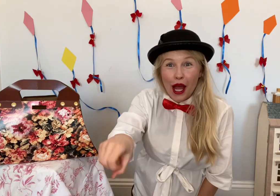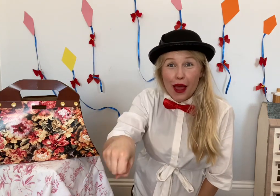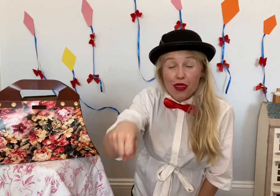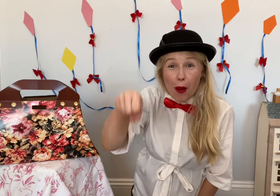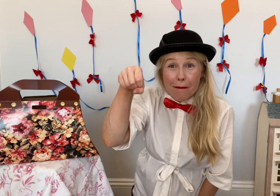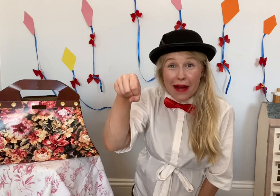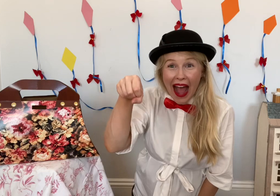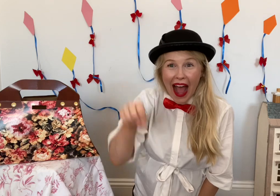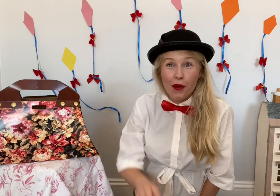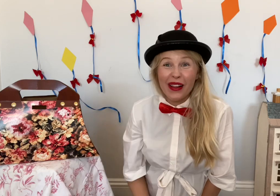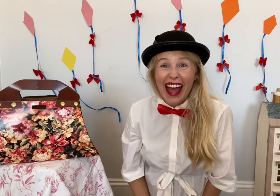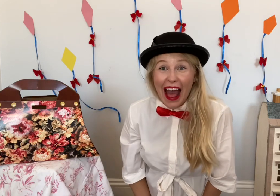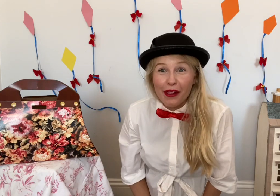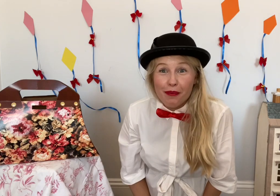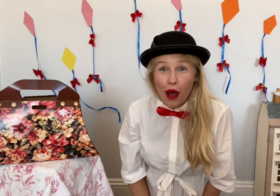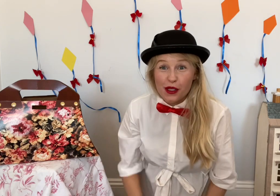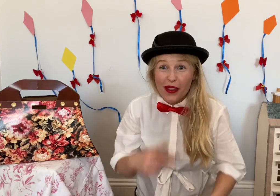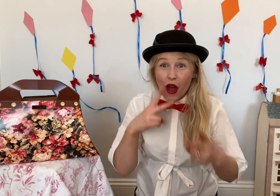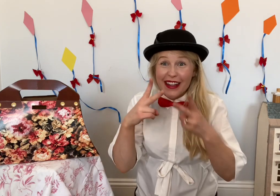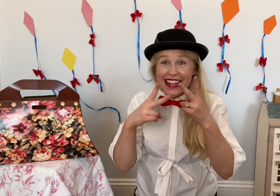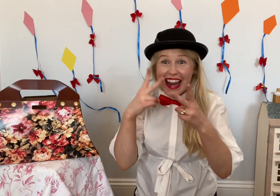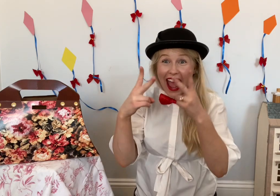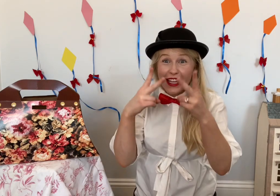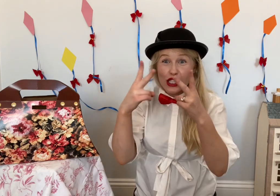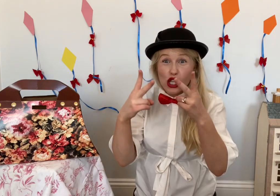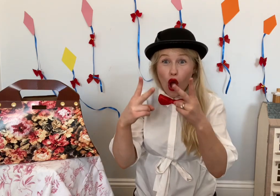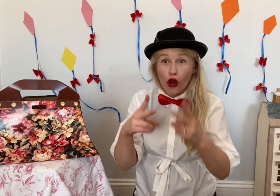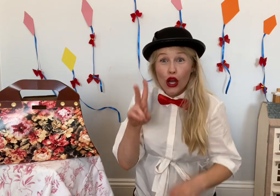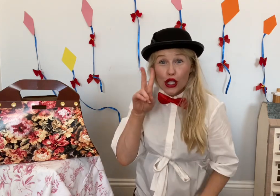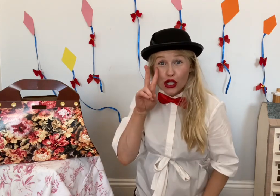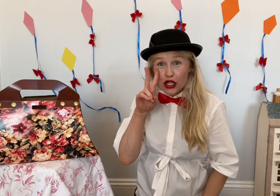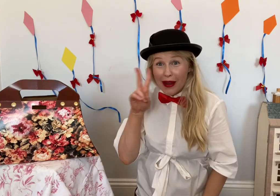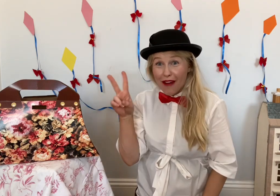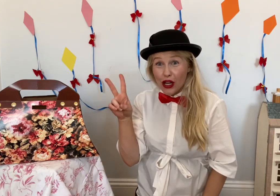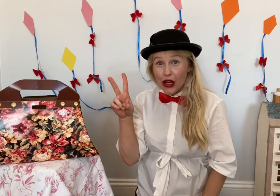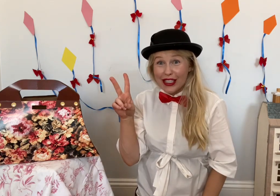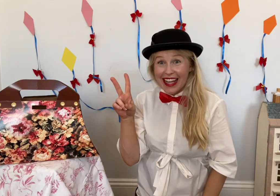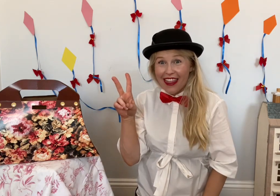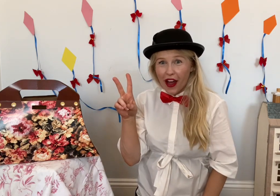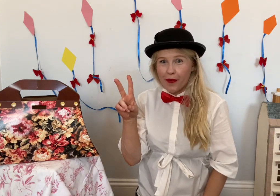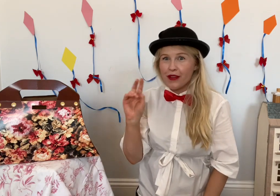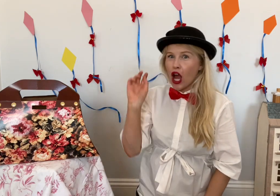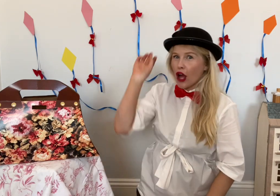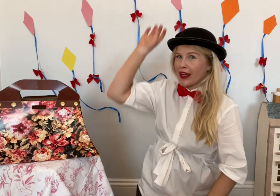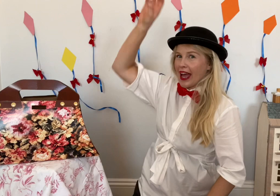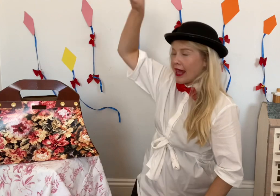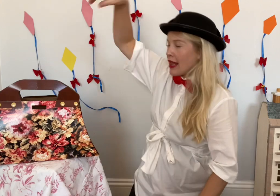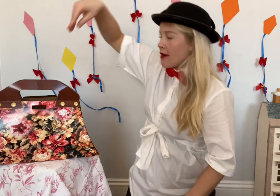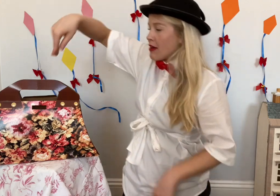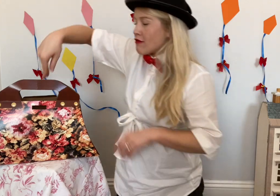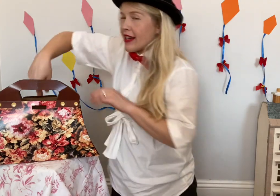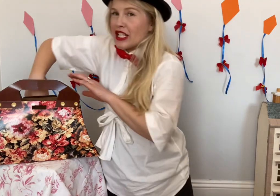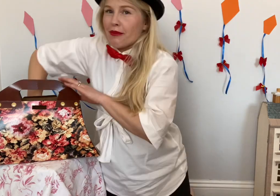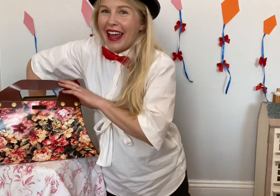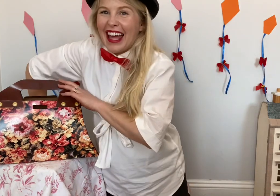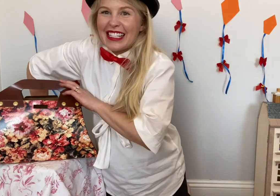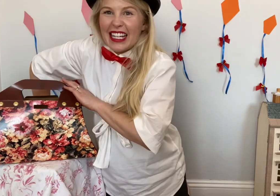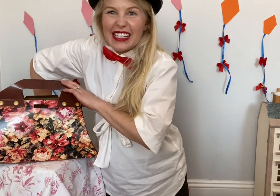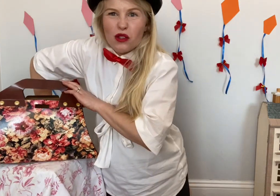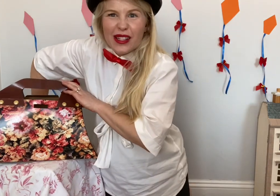the bag will help us with our next song. So should we have a look together? Okay let me reach my hand in because there's always